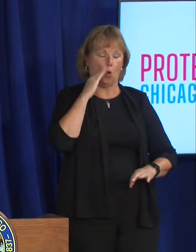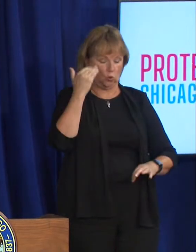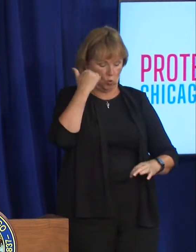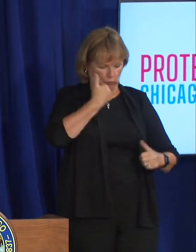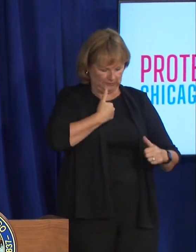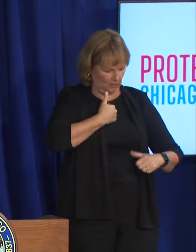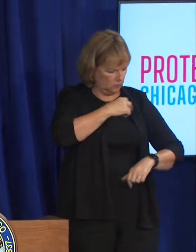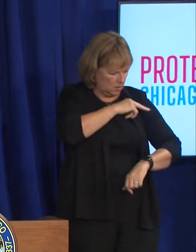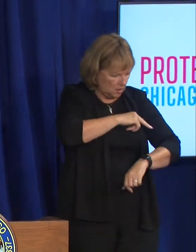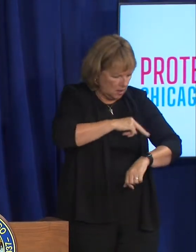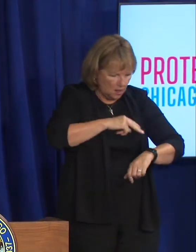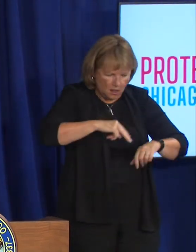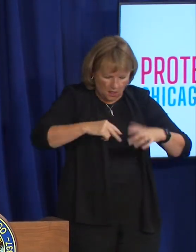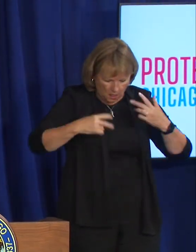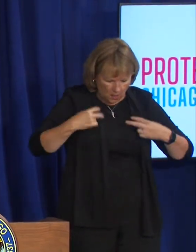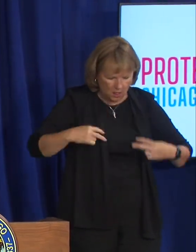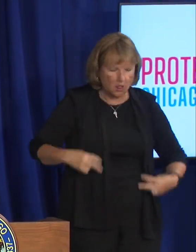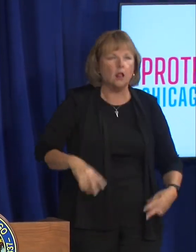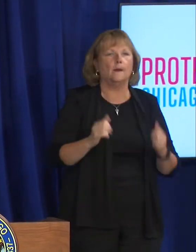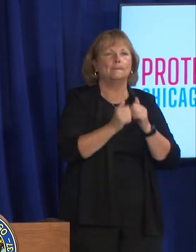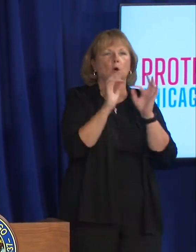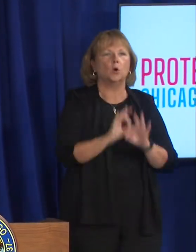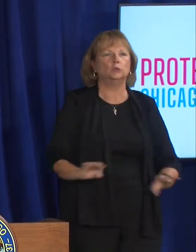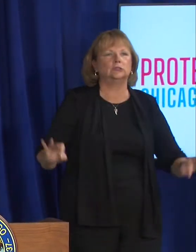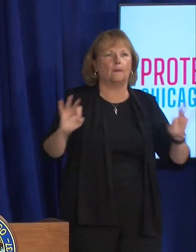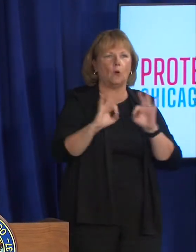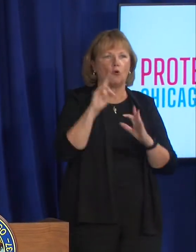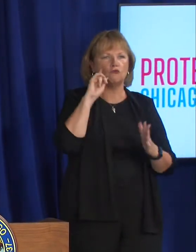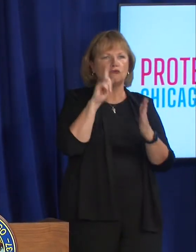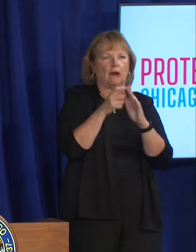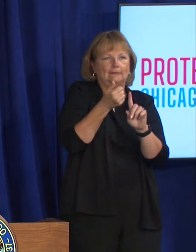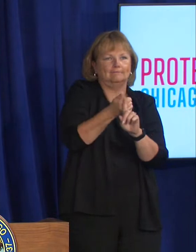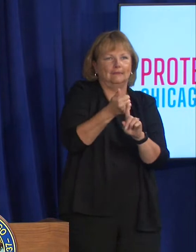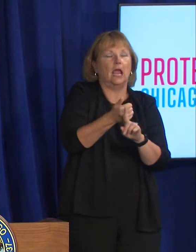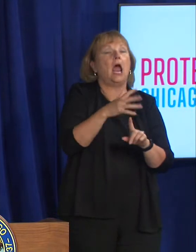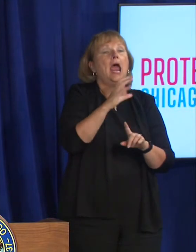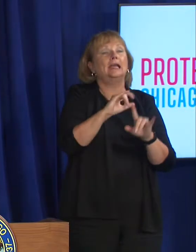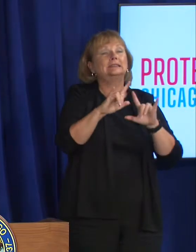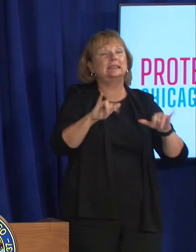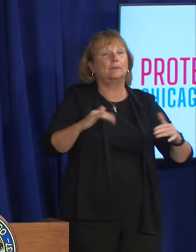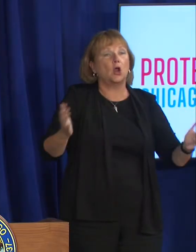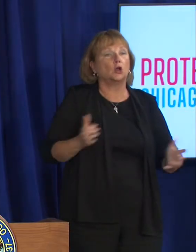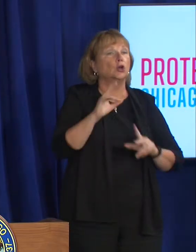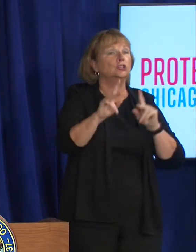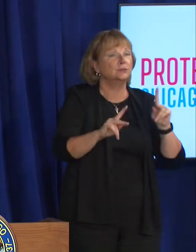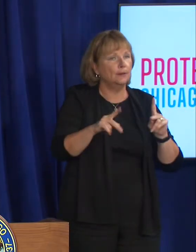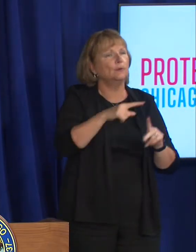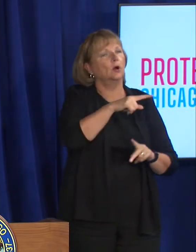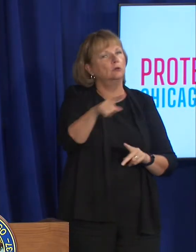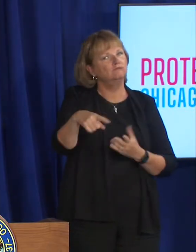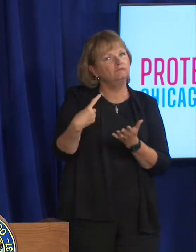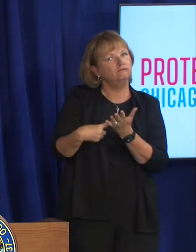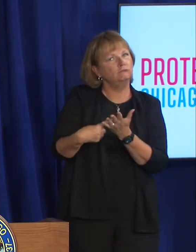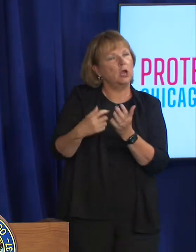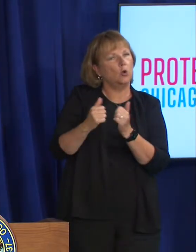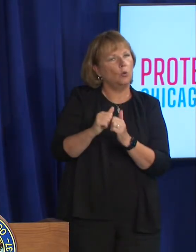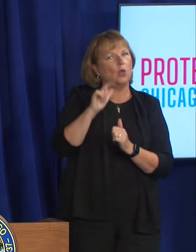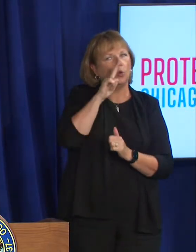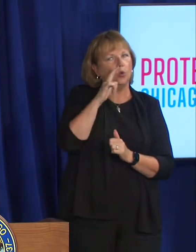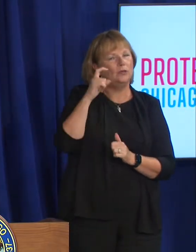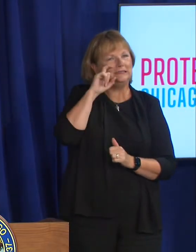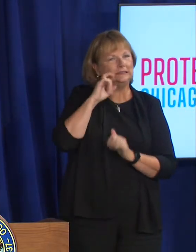symptoms is going to be one of the the most important things that we can do as well as encouraging individuals to have conversations with their contacts